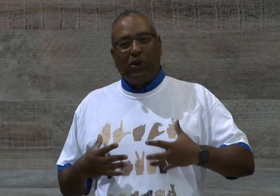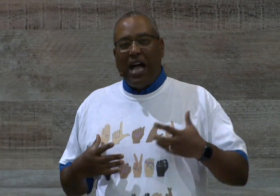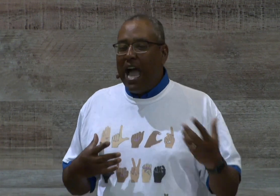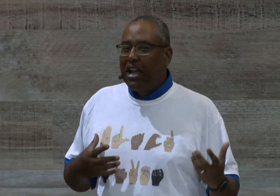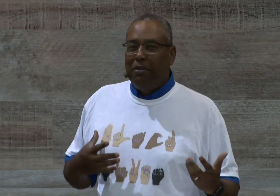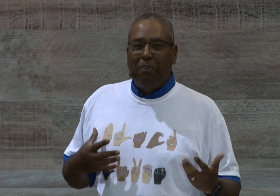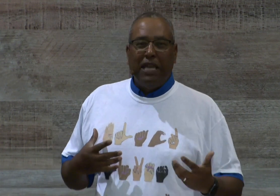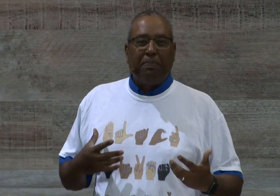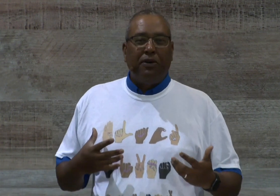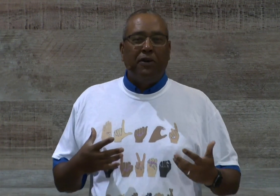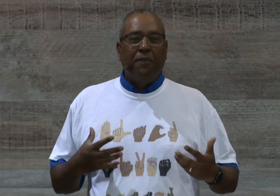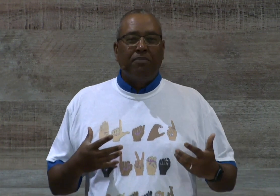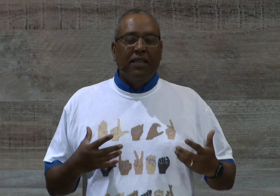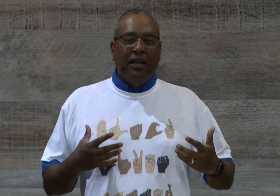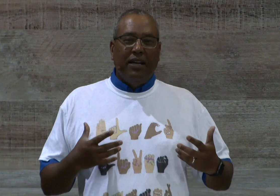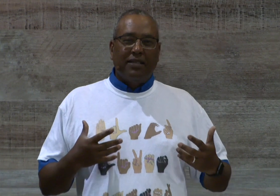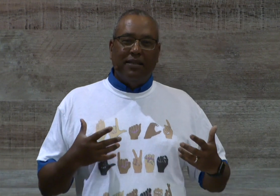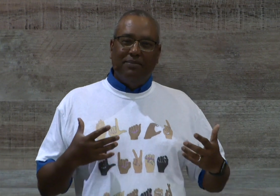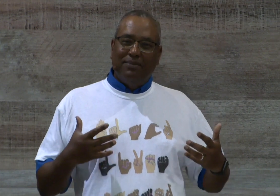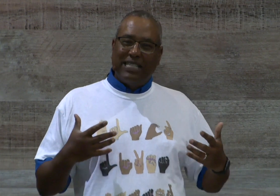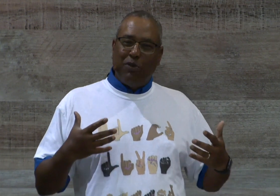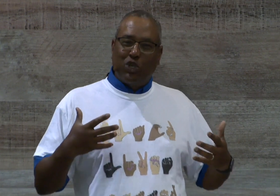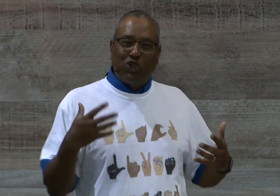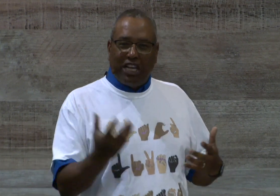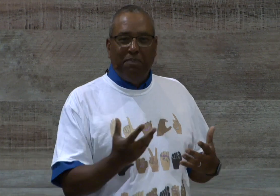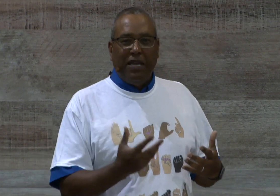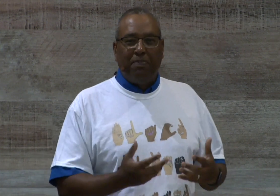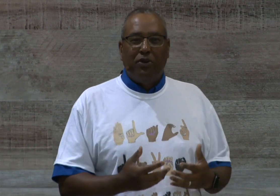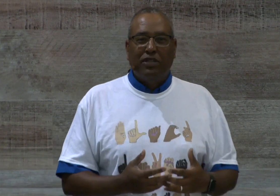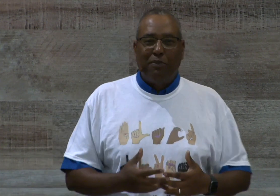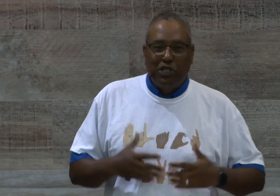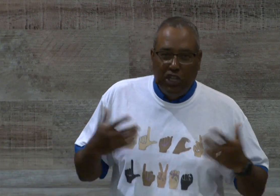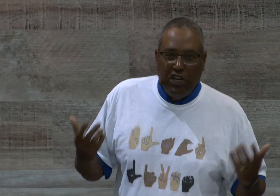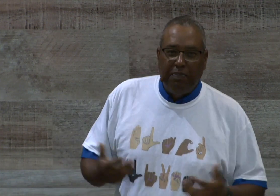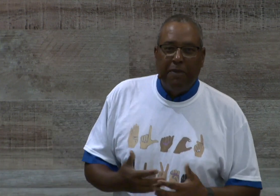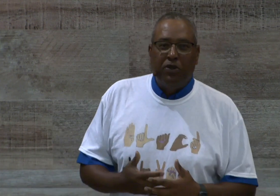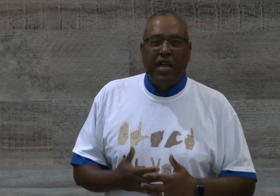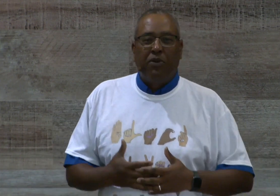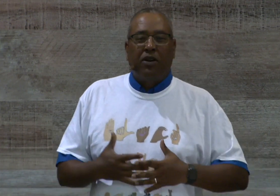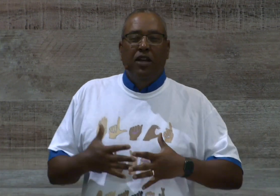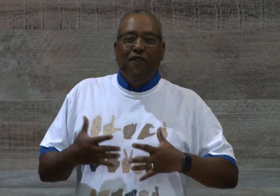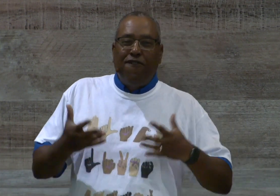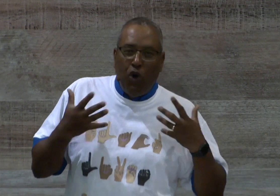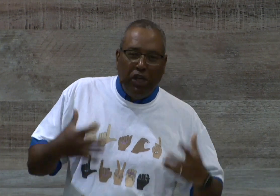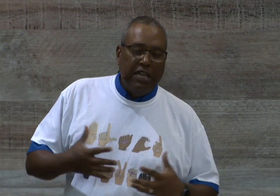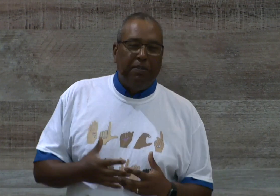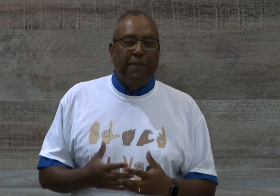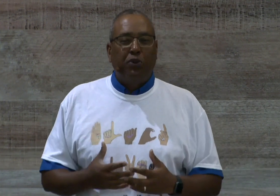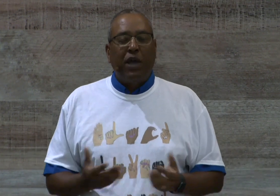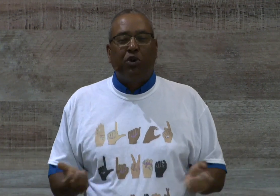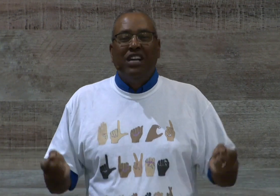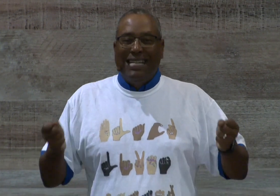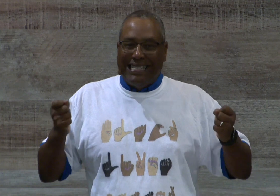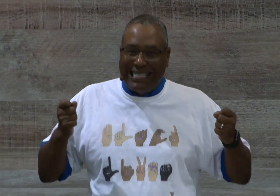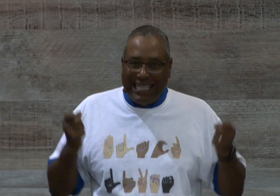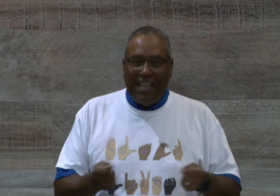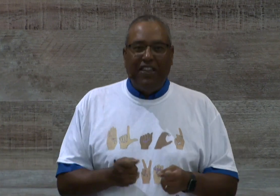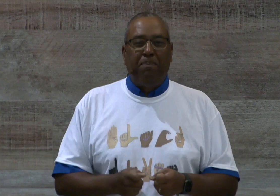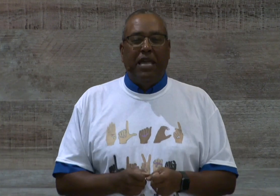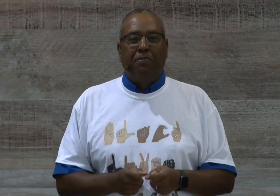likable people, but they were tricking people, they were deluding people, they were fooling people, they were deceiving people